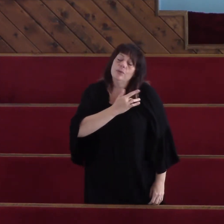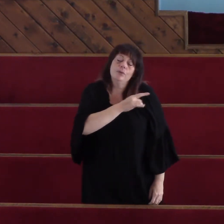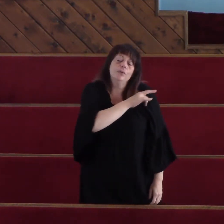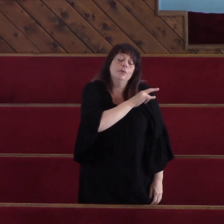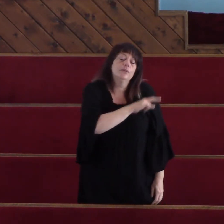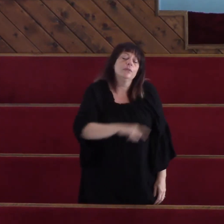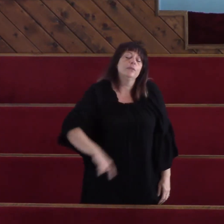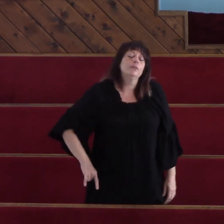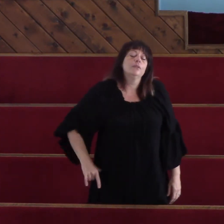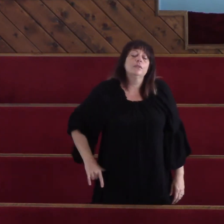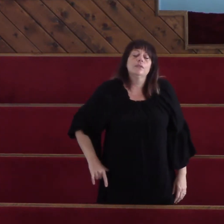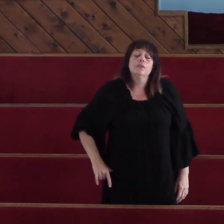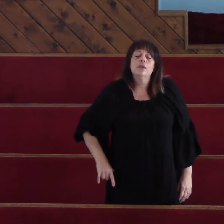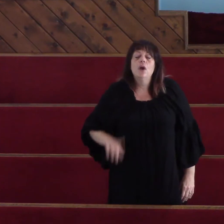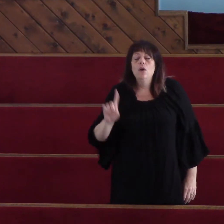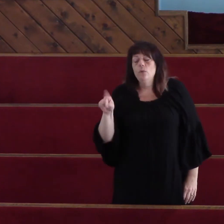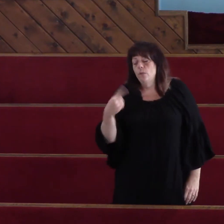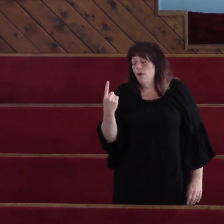Lord,